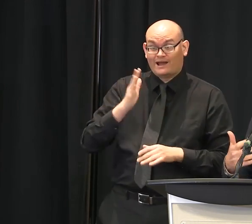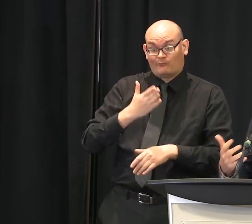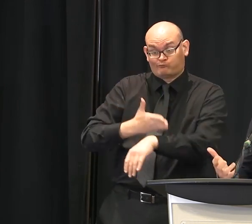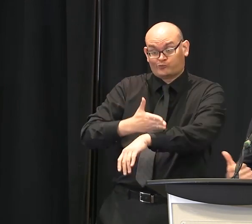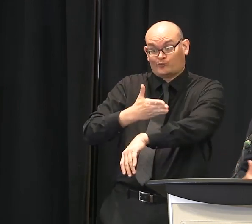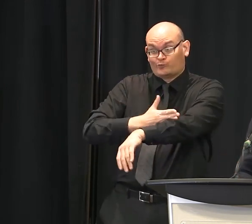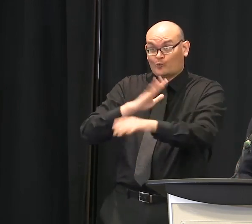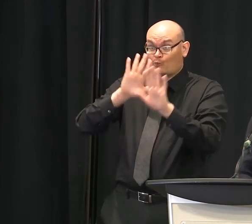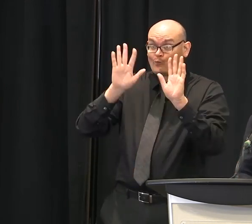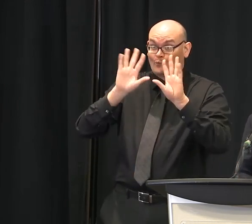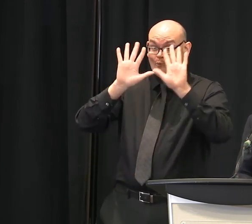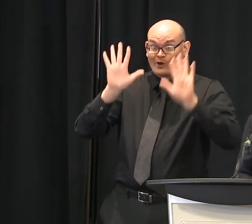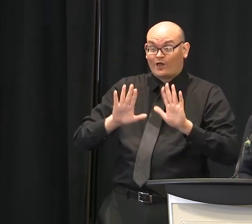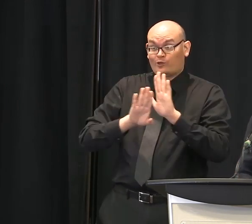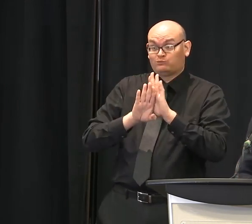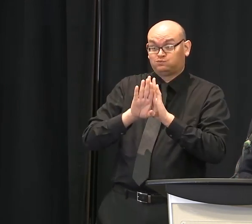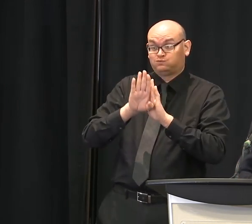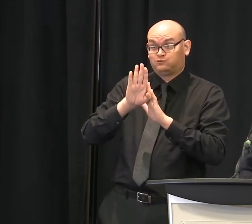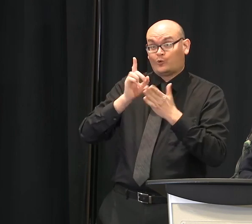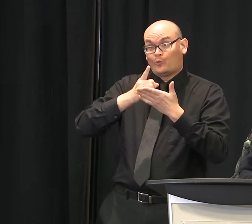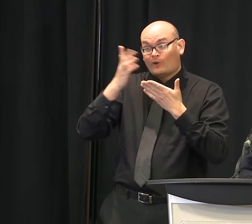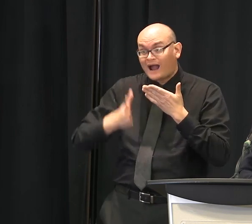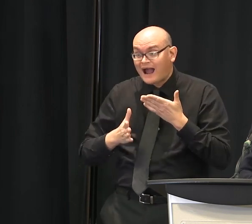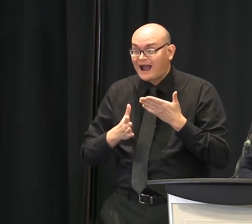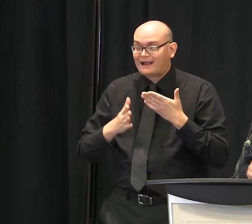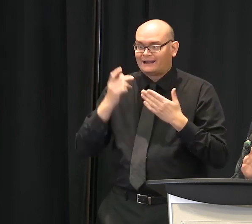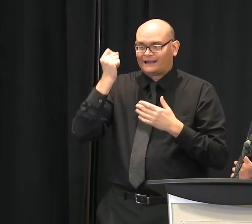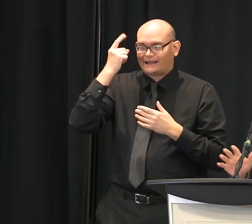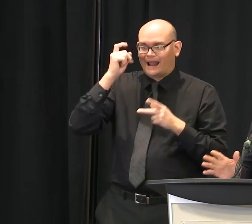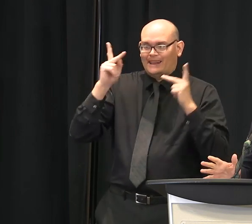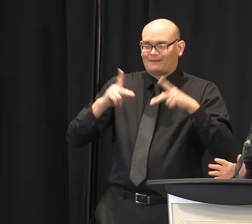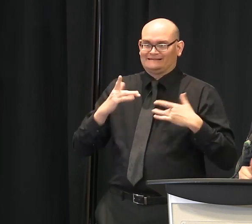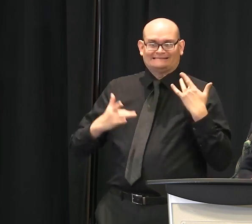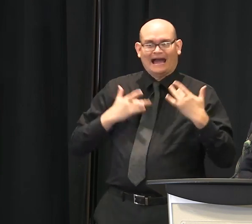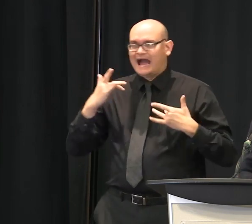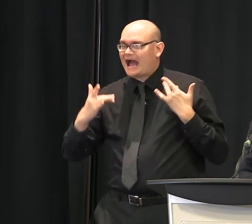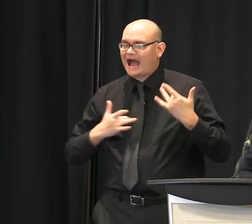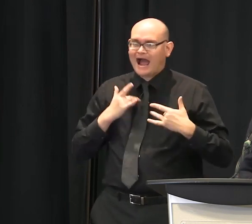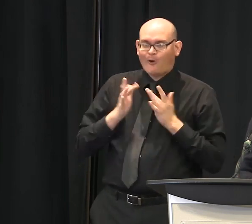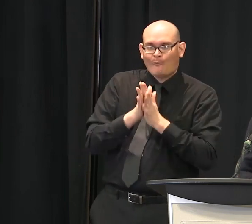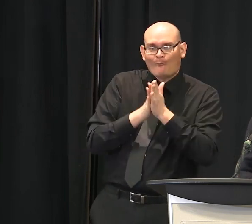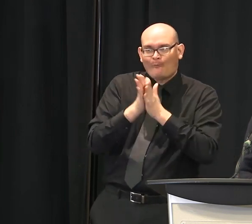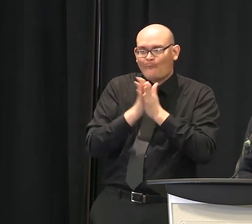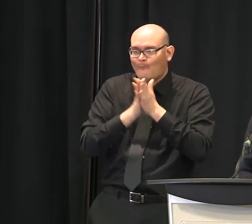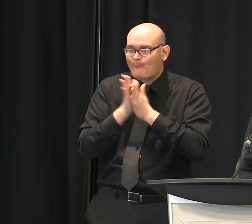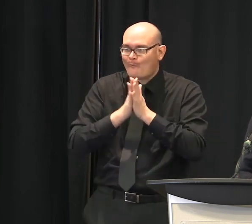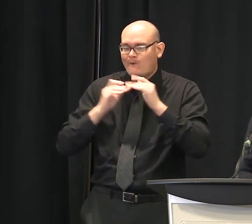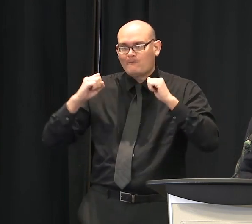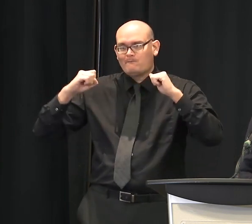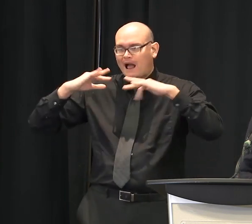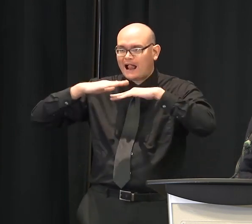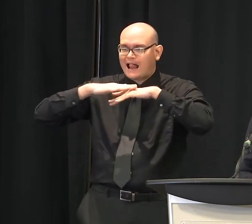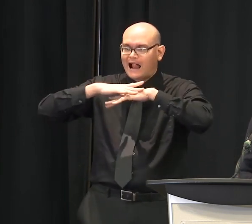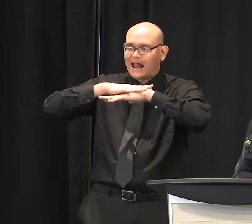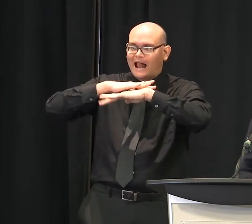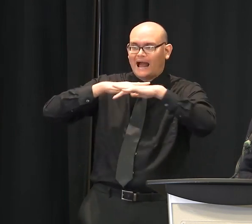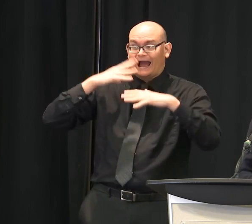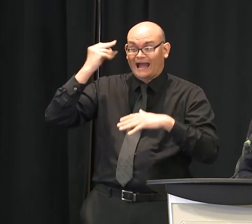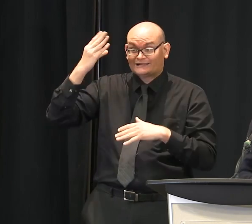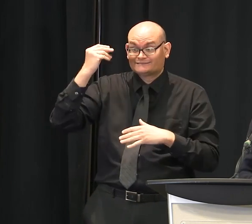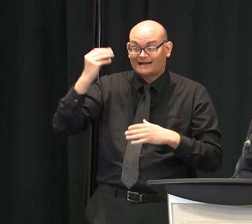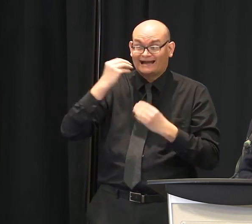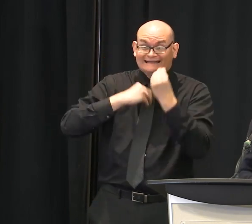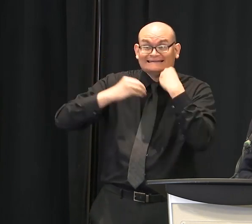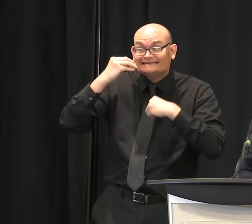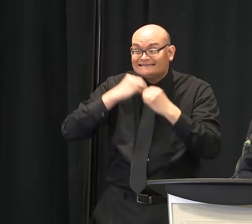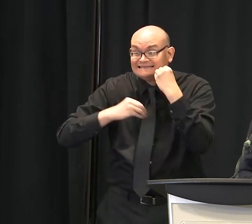some of the restaurants with outside dining. So it's a time of extra vigilance. We need to make sure, again, for outside